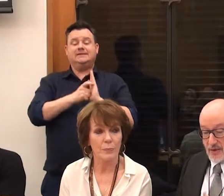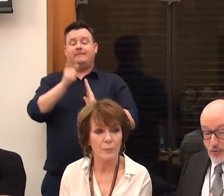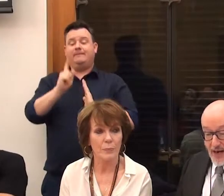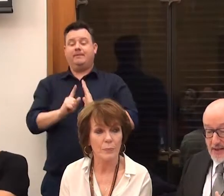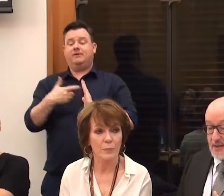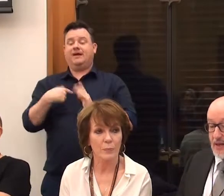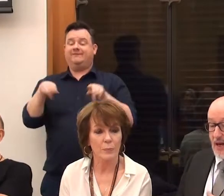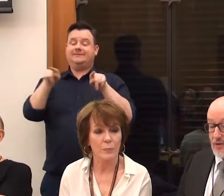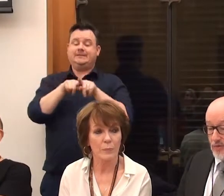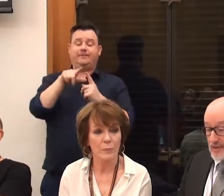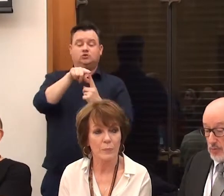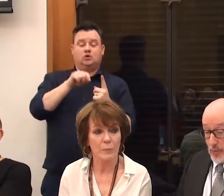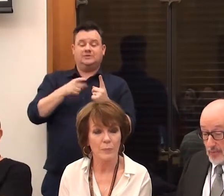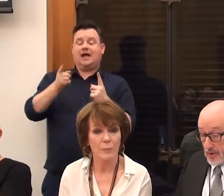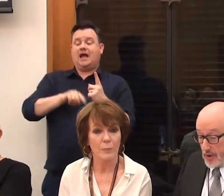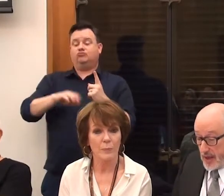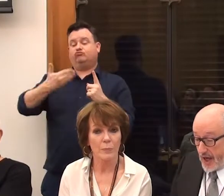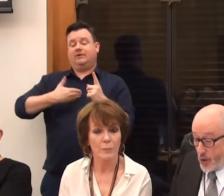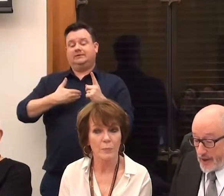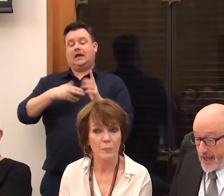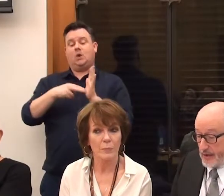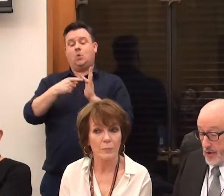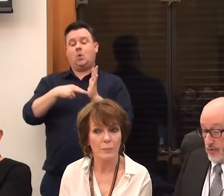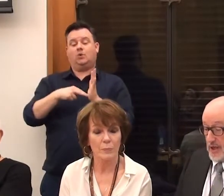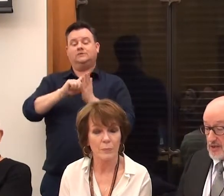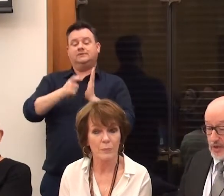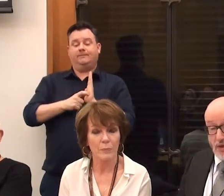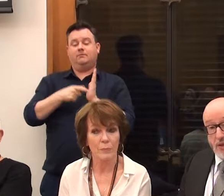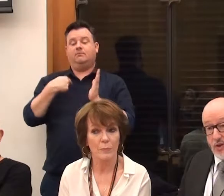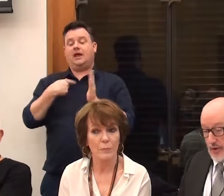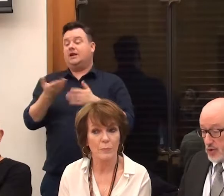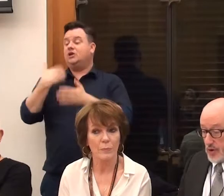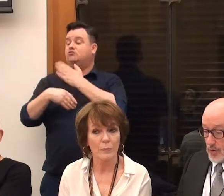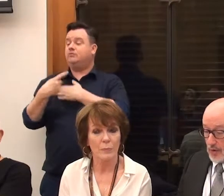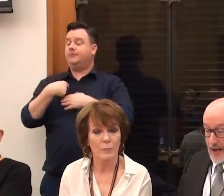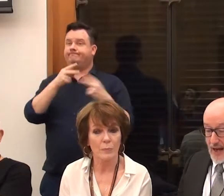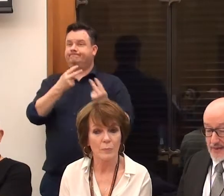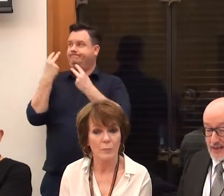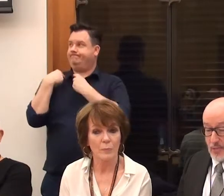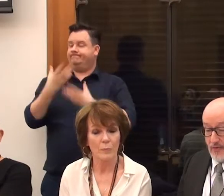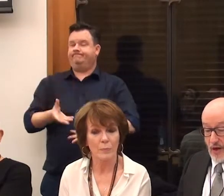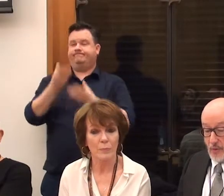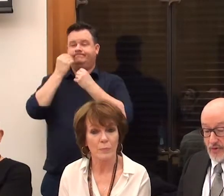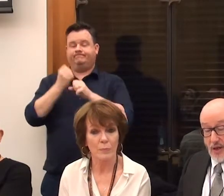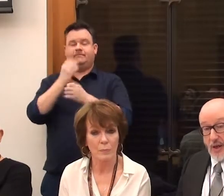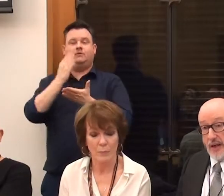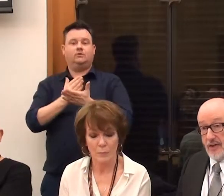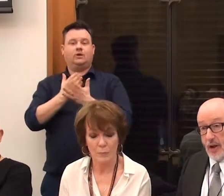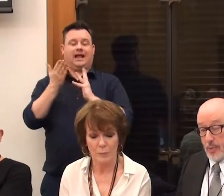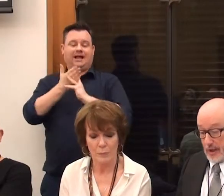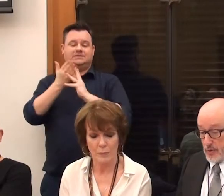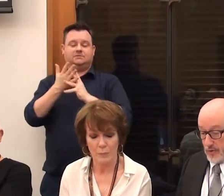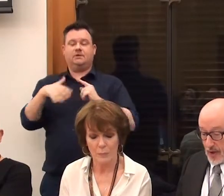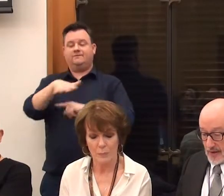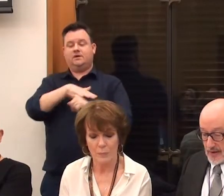choices and rights as non-disabled people, and that we can learn from history to ensure that we create an accessible environment and